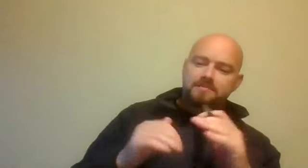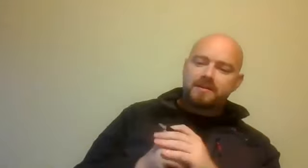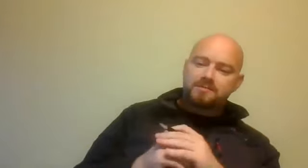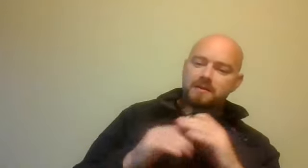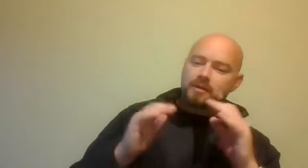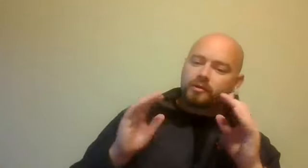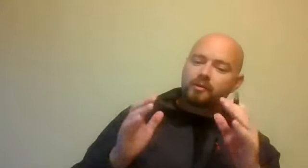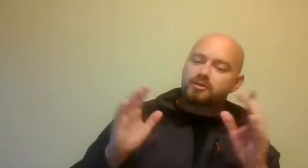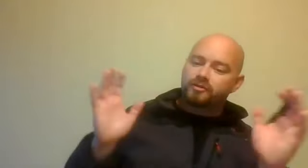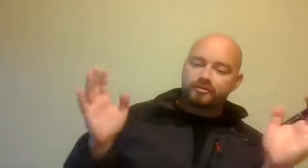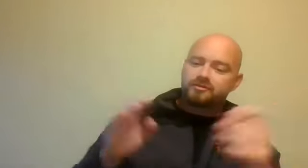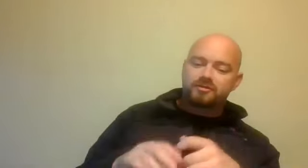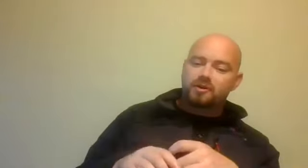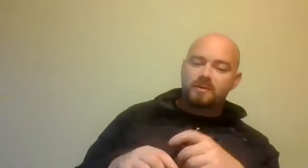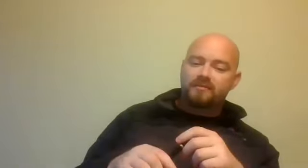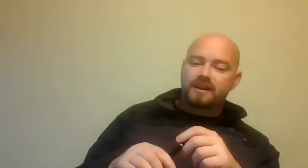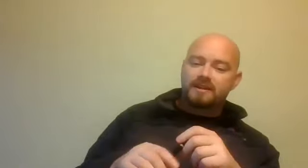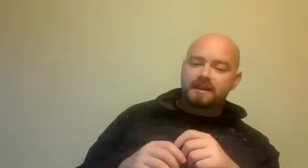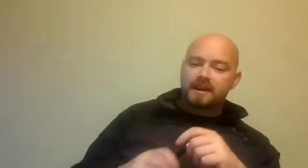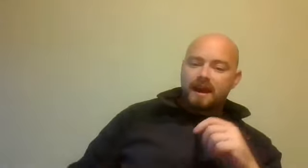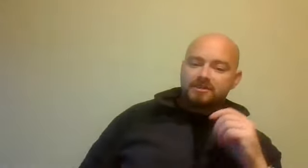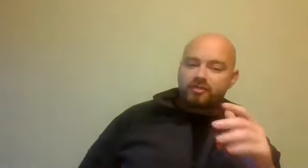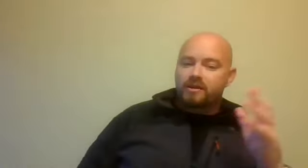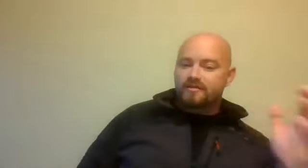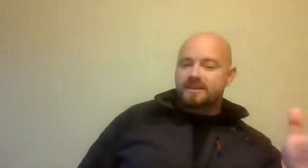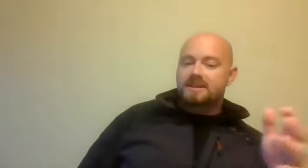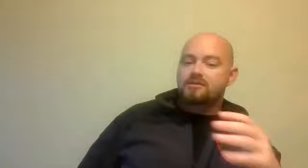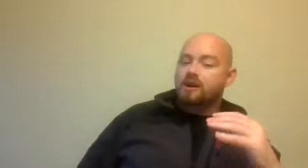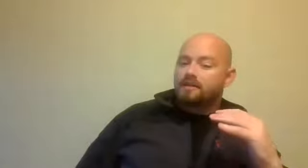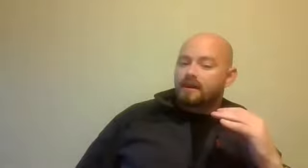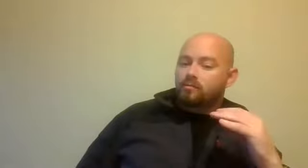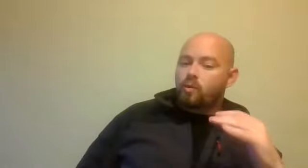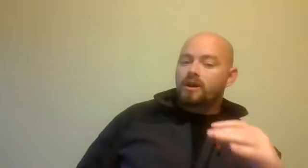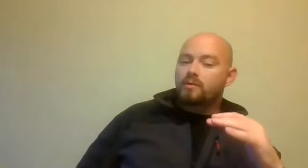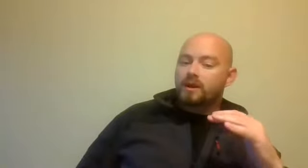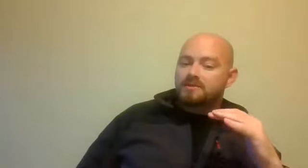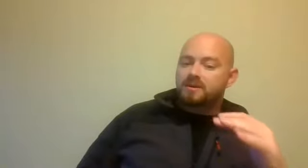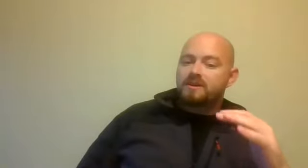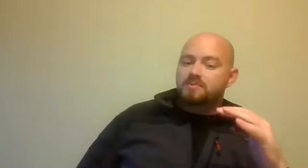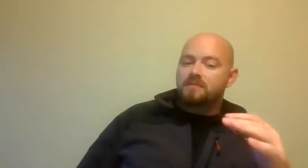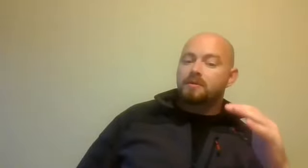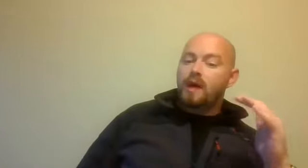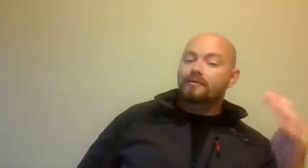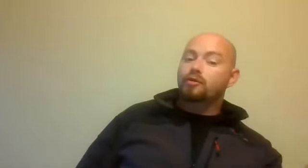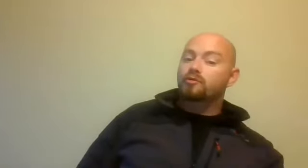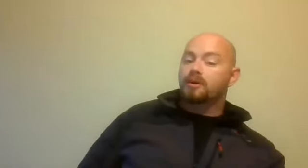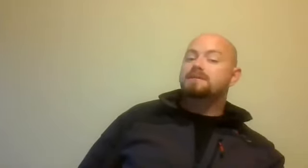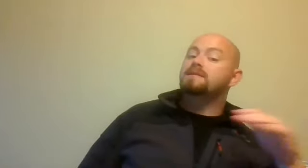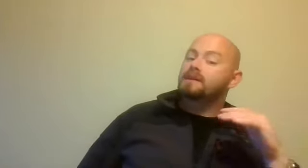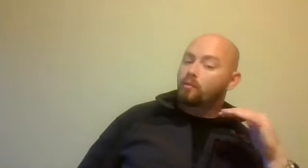experienced people who know their stuff. There's no better feeling as a as a trainer or facilitator than walking with experienced people who have a growth mindset and are